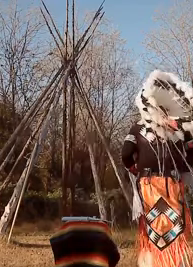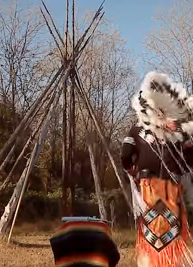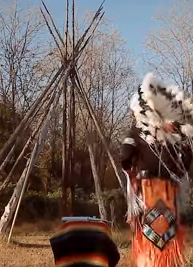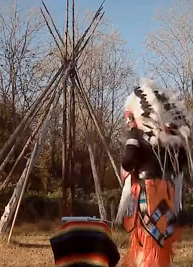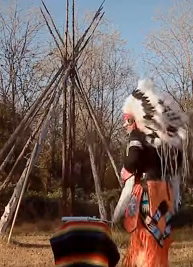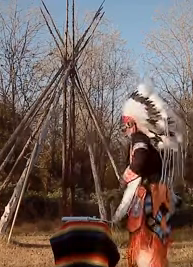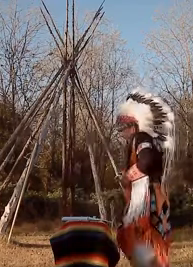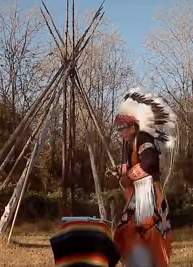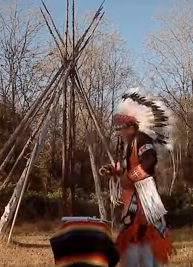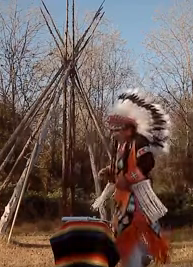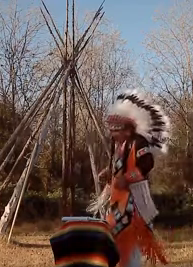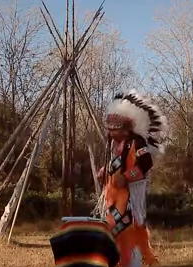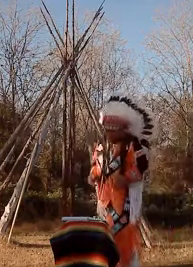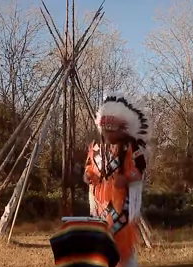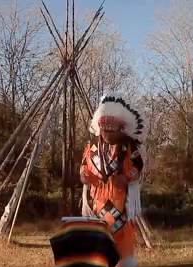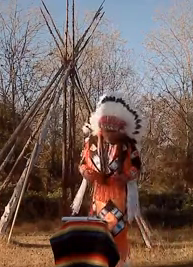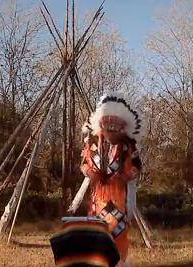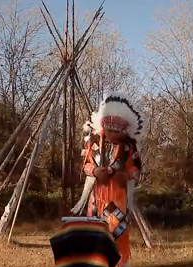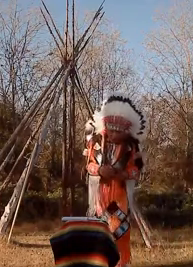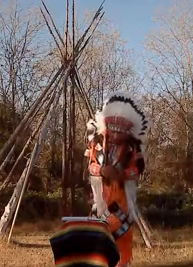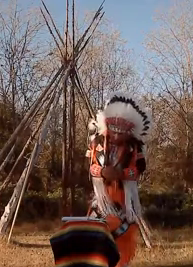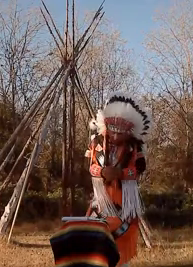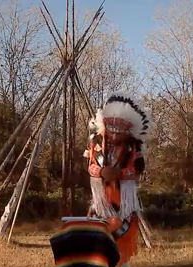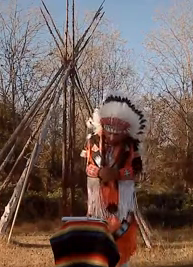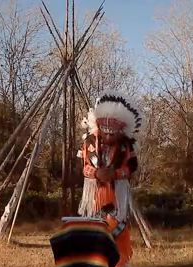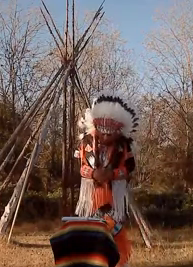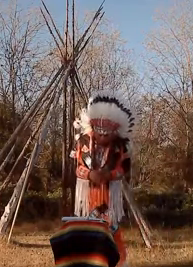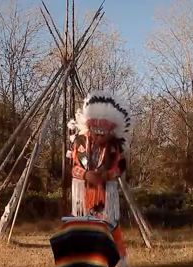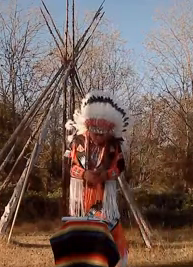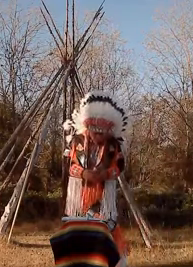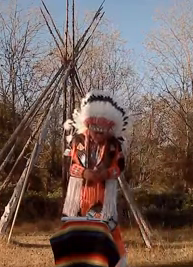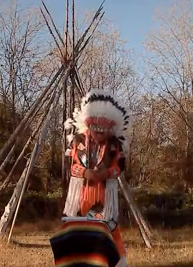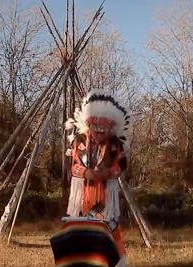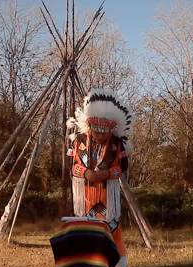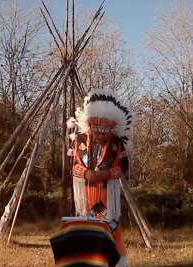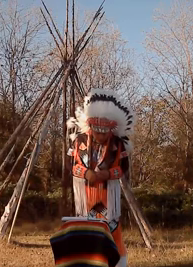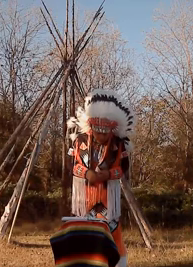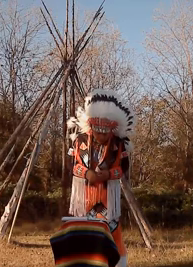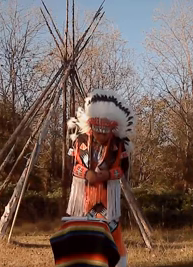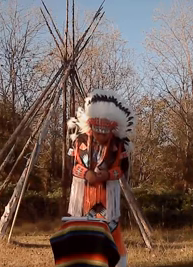i'm gonna look here and see whatever way we're going to go here with this um